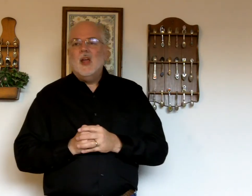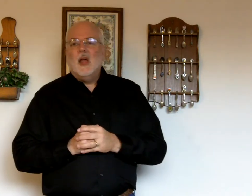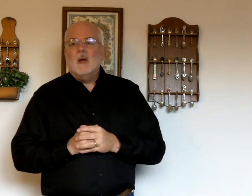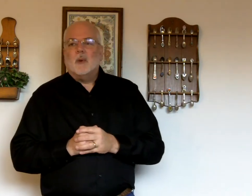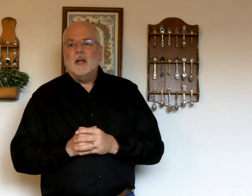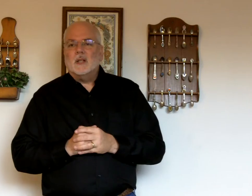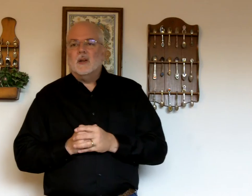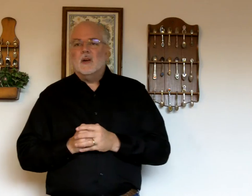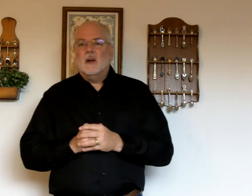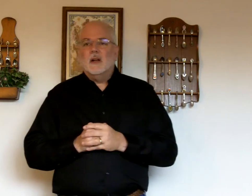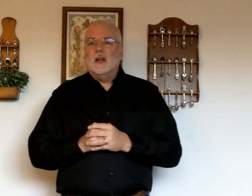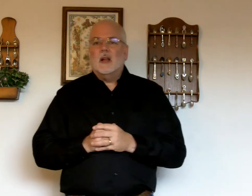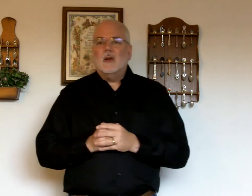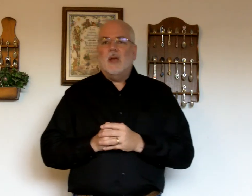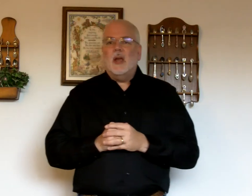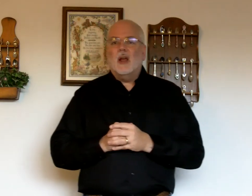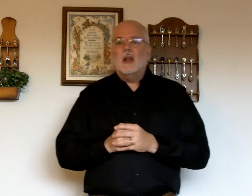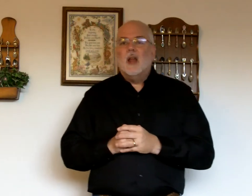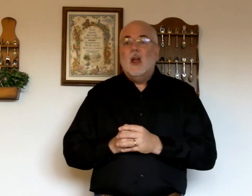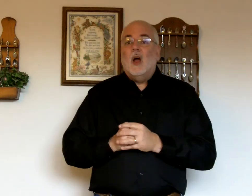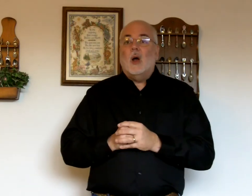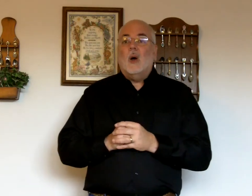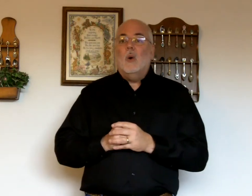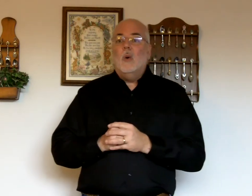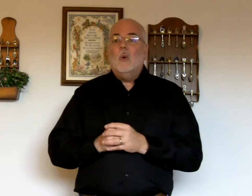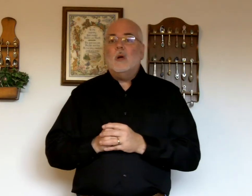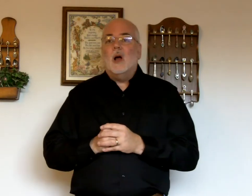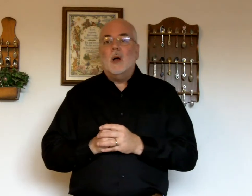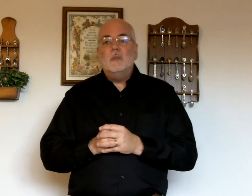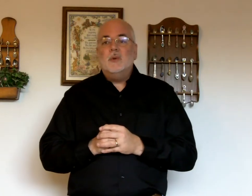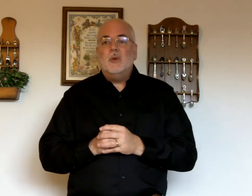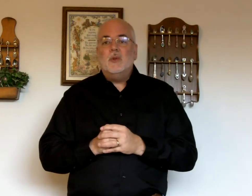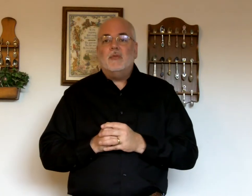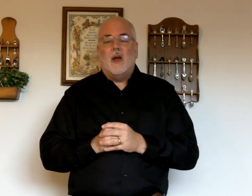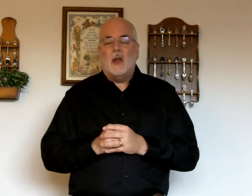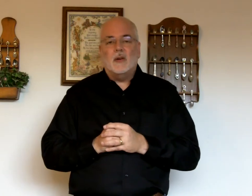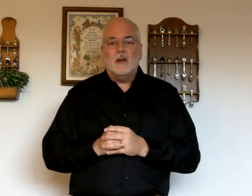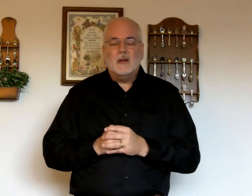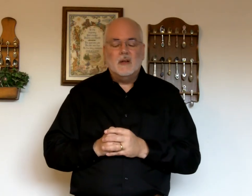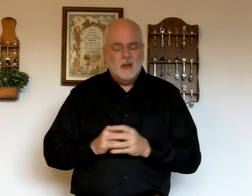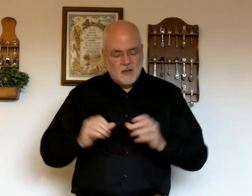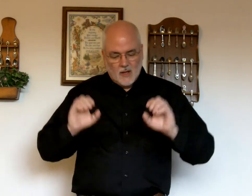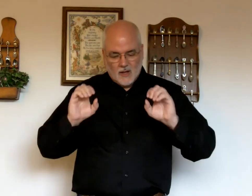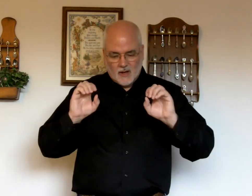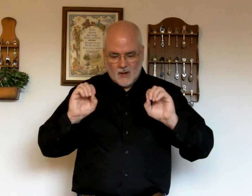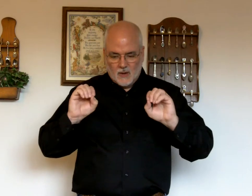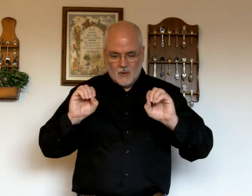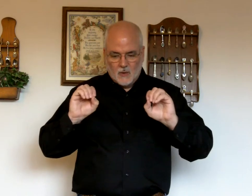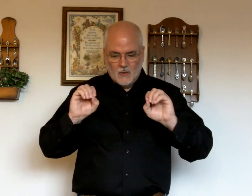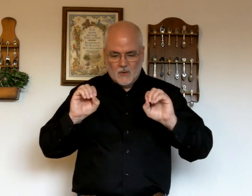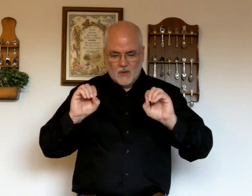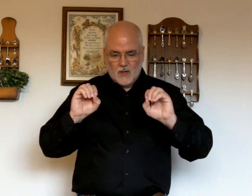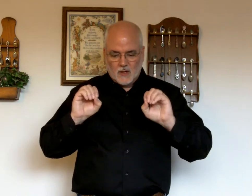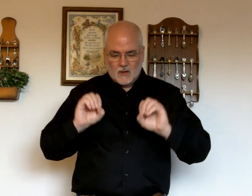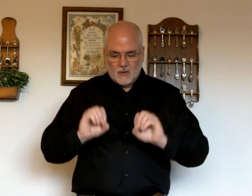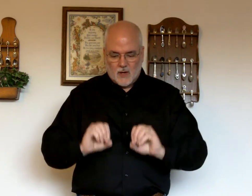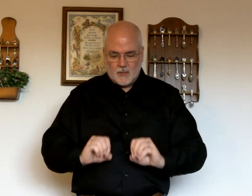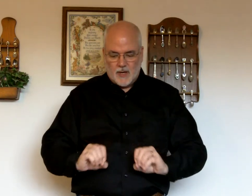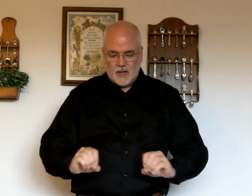Praise the Lord. Okay. Oh. Come to the Father. Oh. Drop down.